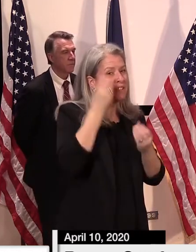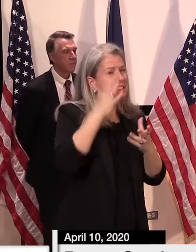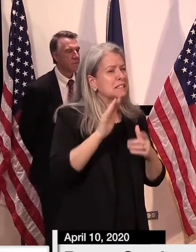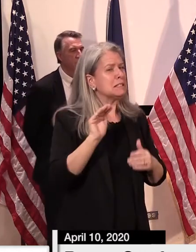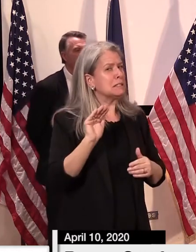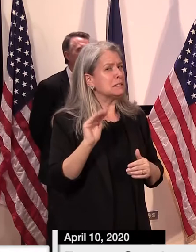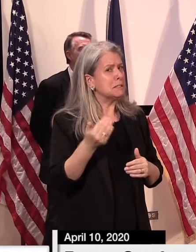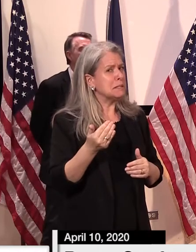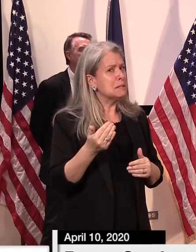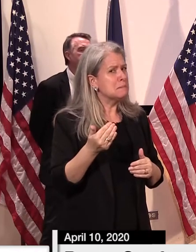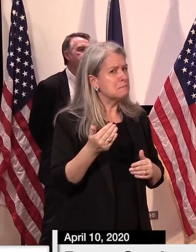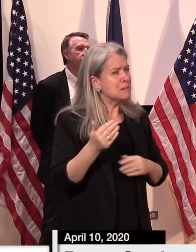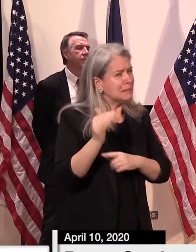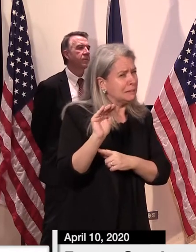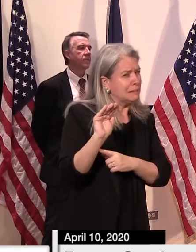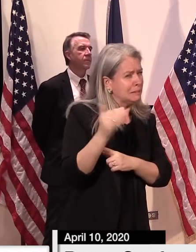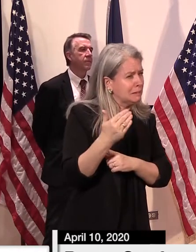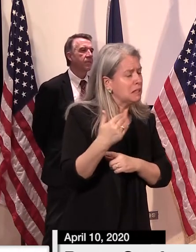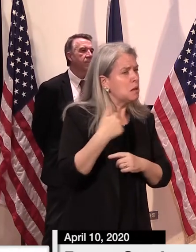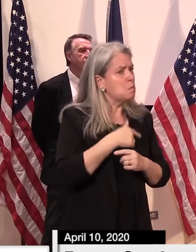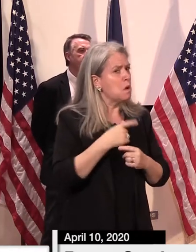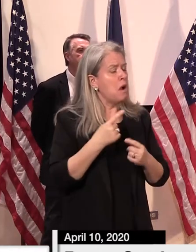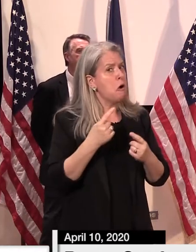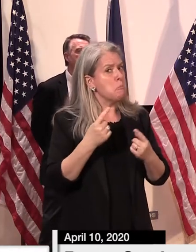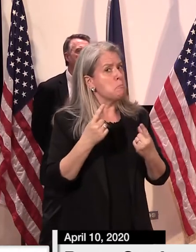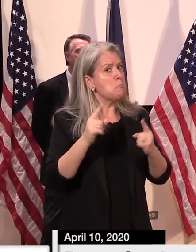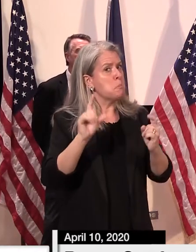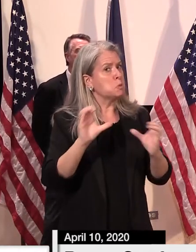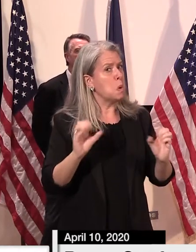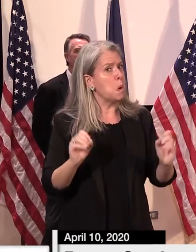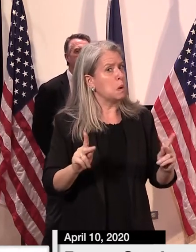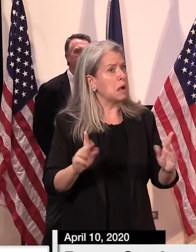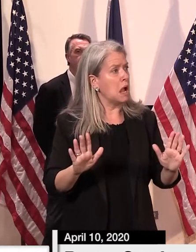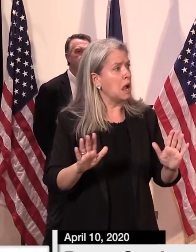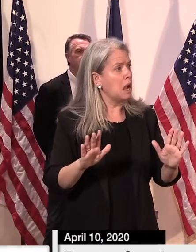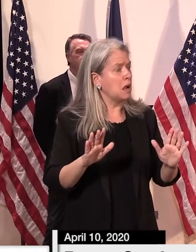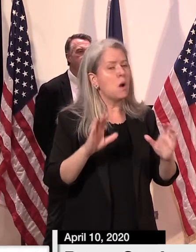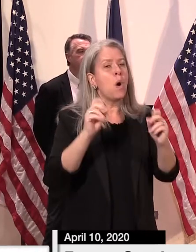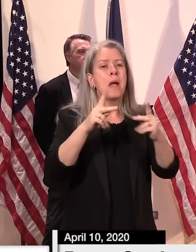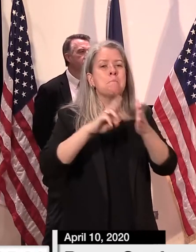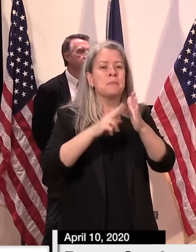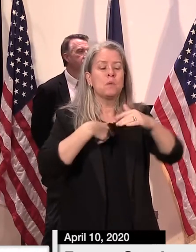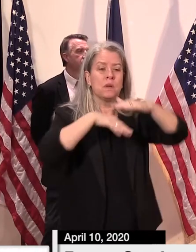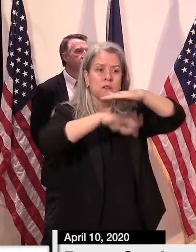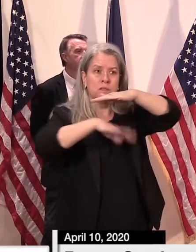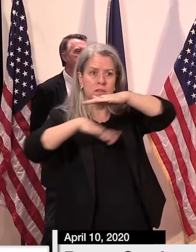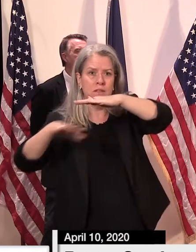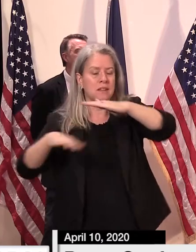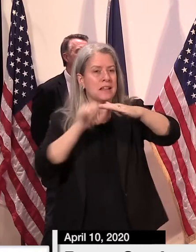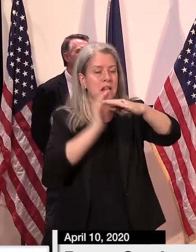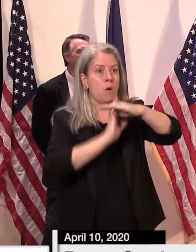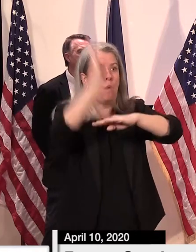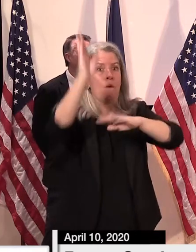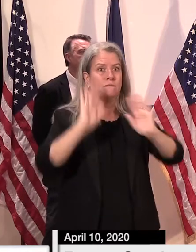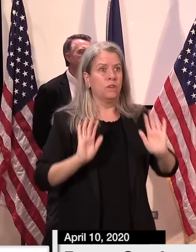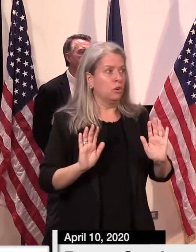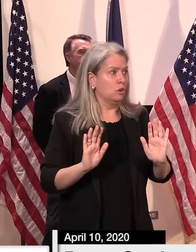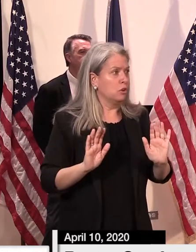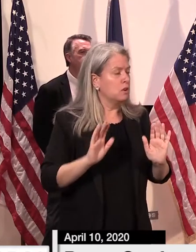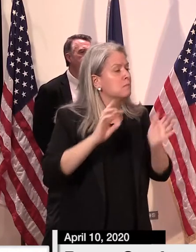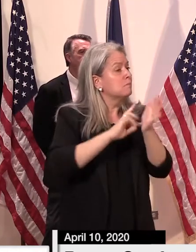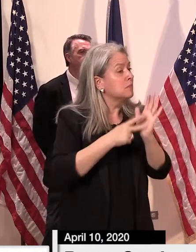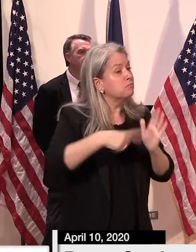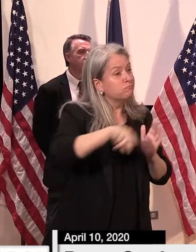to some glimmers of hope. Mobility data indicated that Vermonters were closely following the governor's social distancing orders,